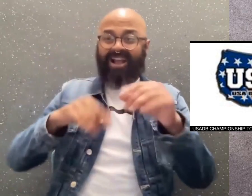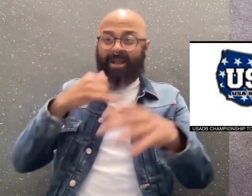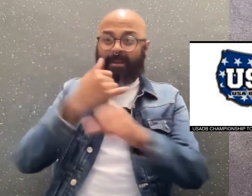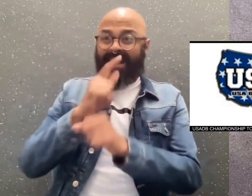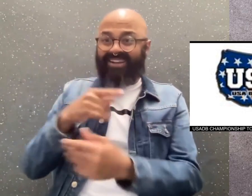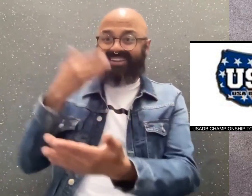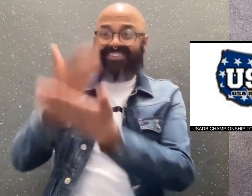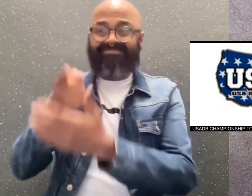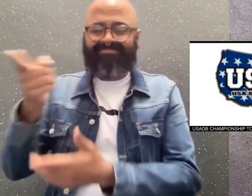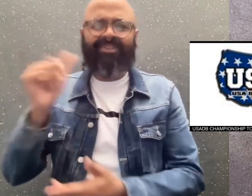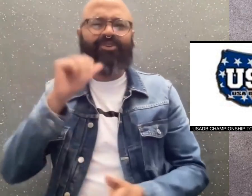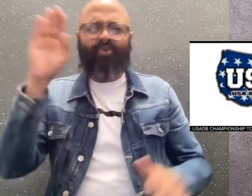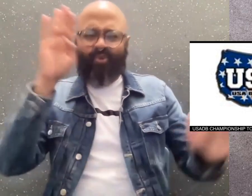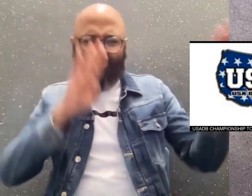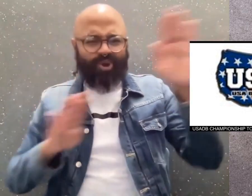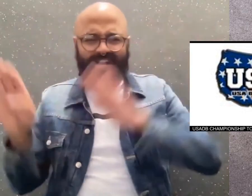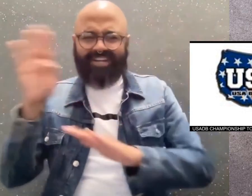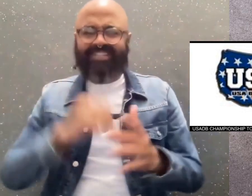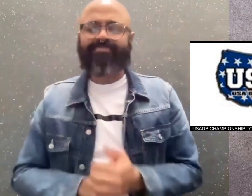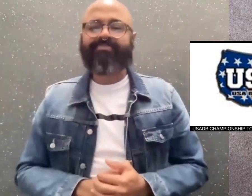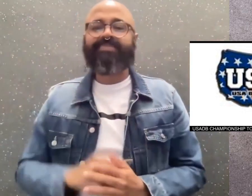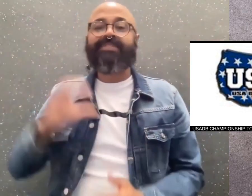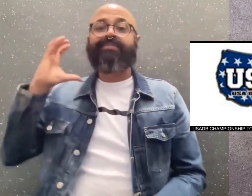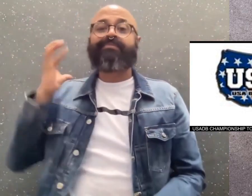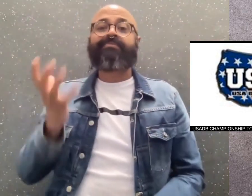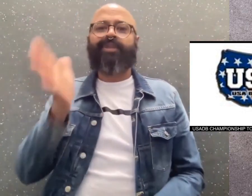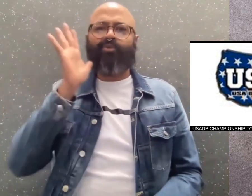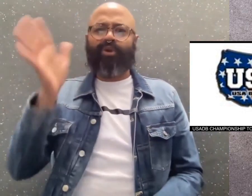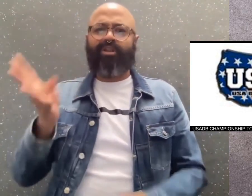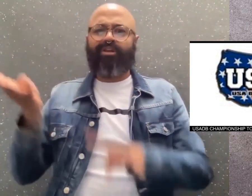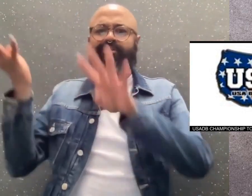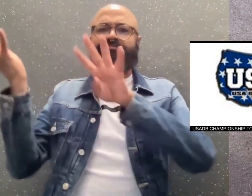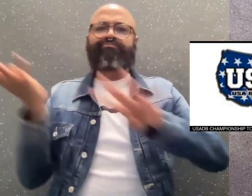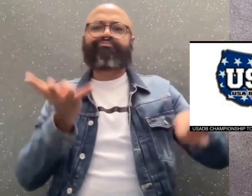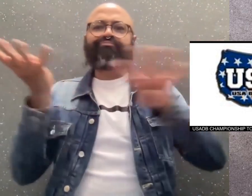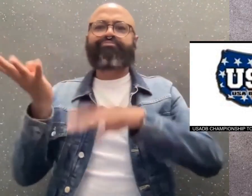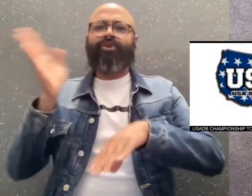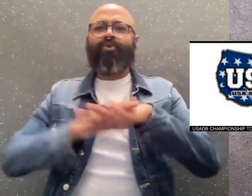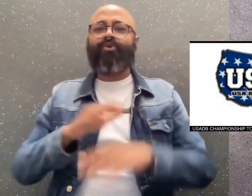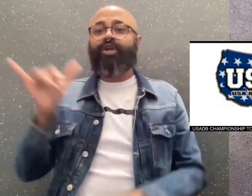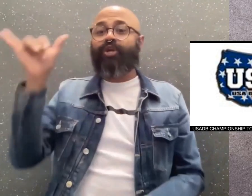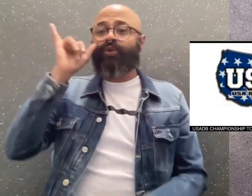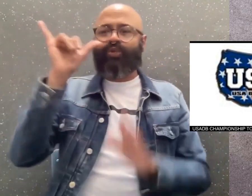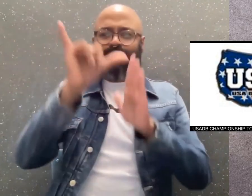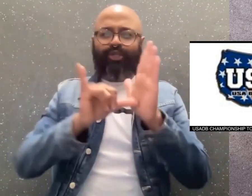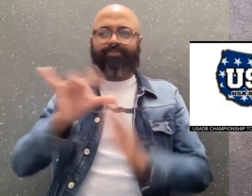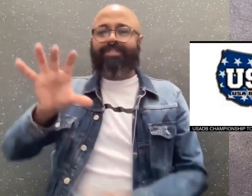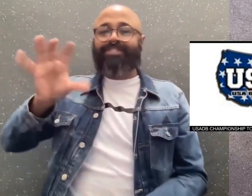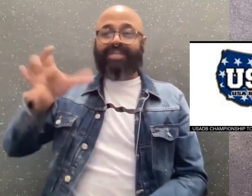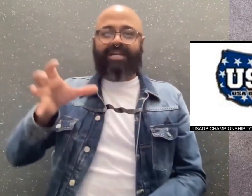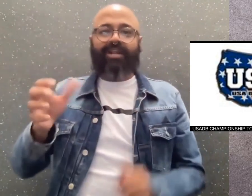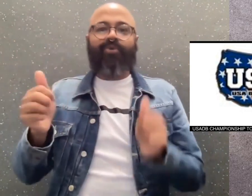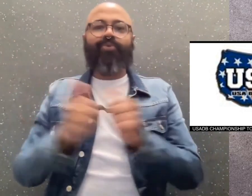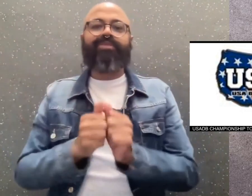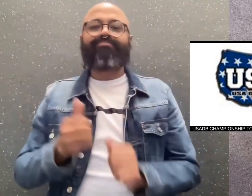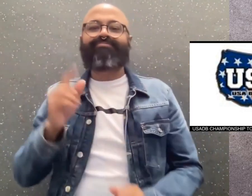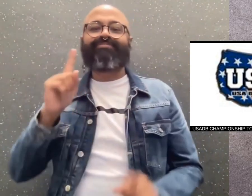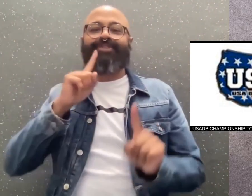it to Rochester, no worries. Sign One News will be live streaming on our YouTube channel with anchor Gaytree